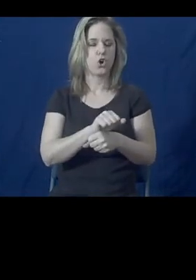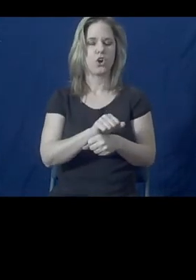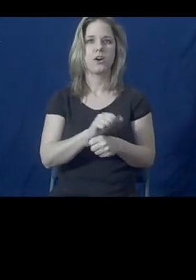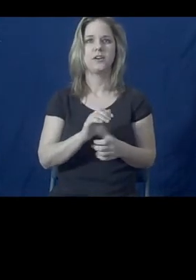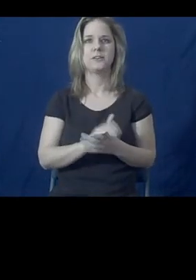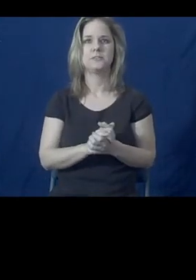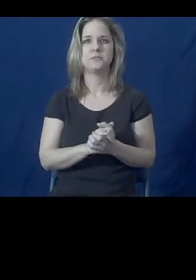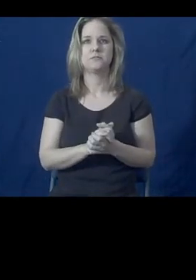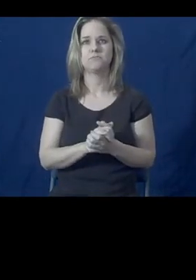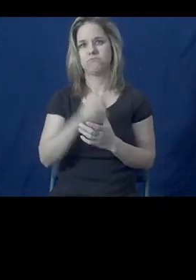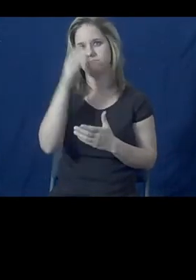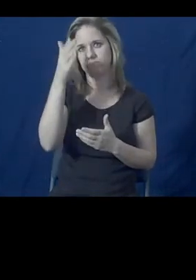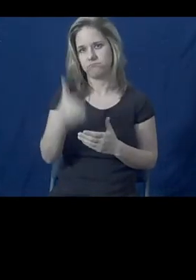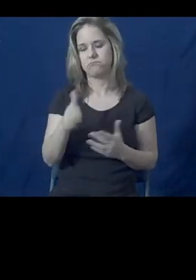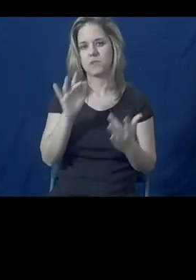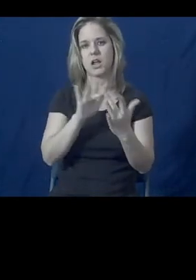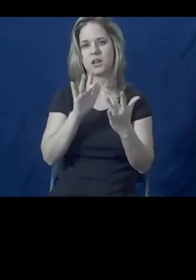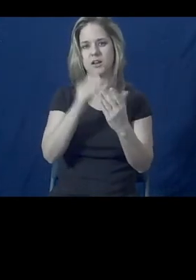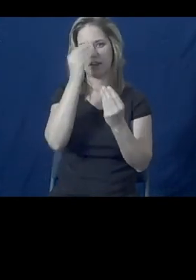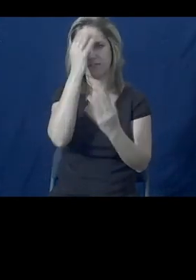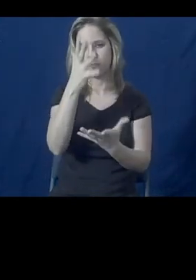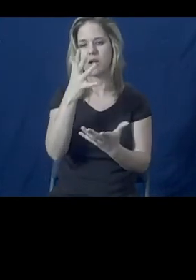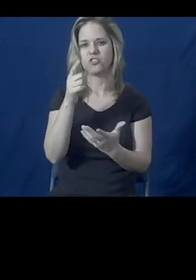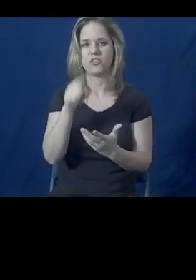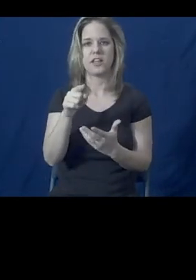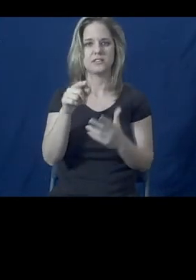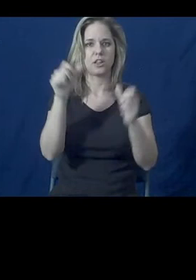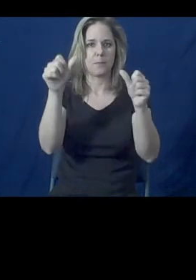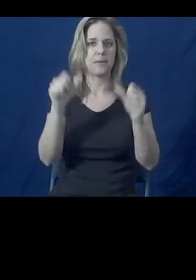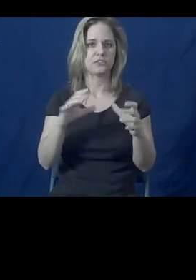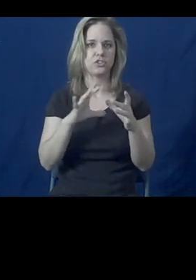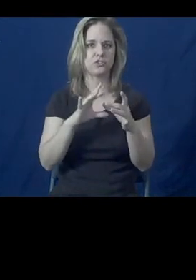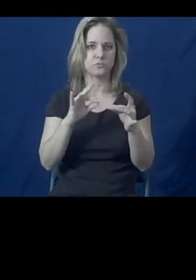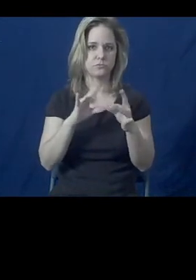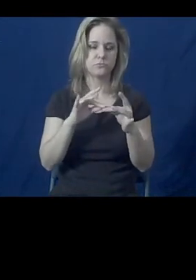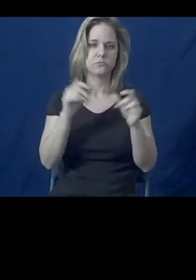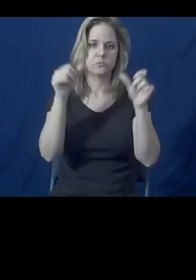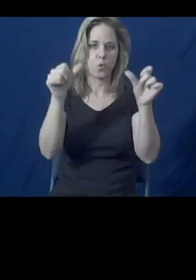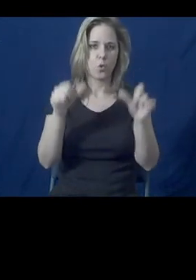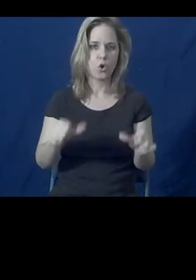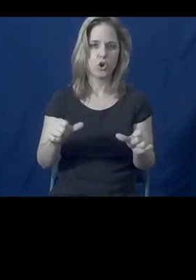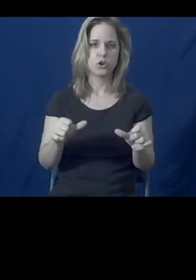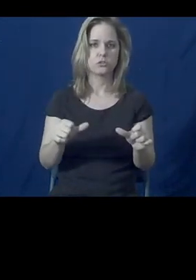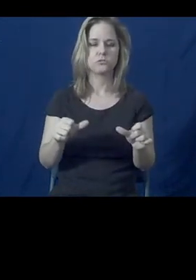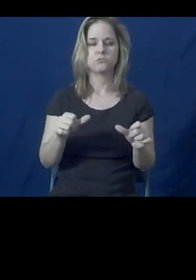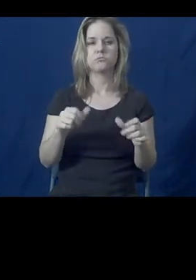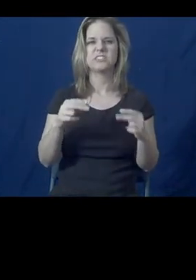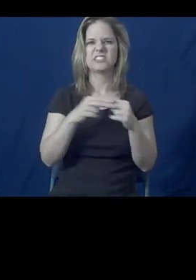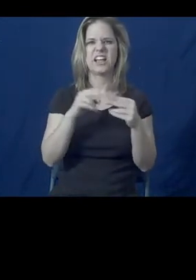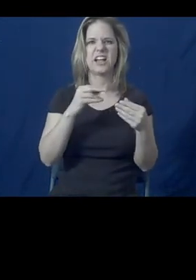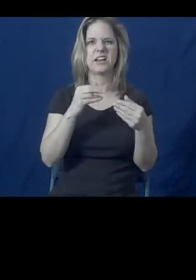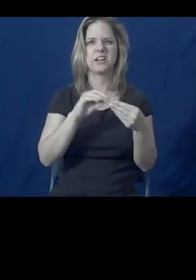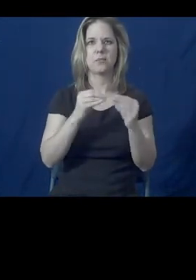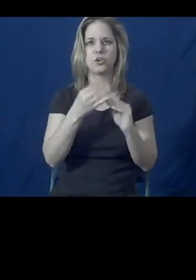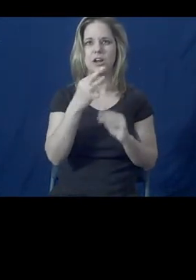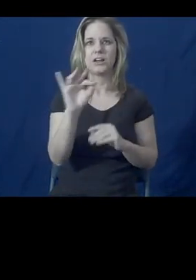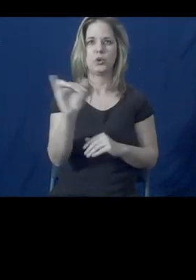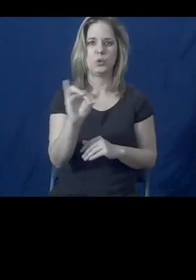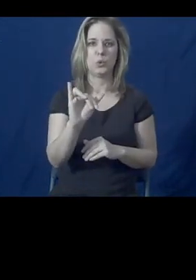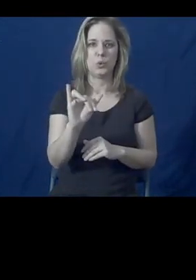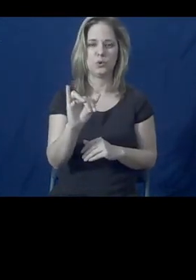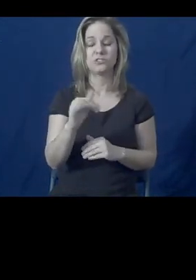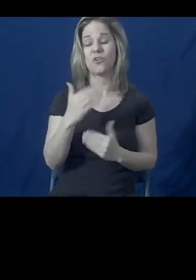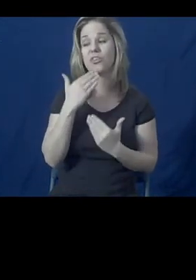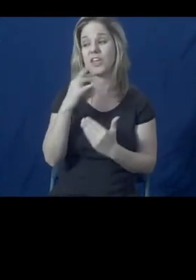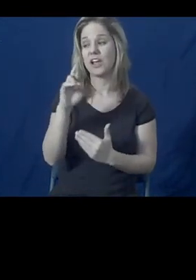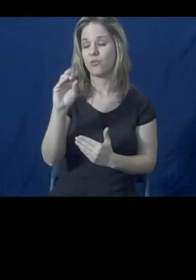info, again, is posted on the message board and is on slide 19. So I guess I will thank Roxanne again for